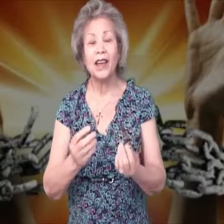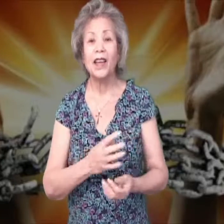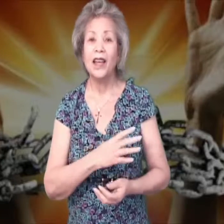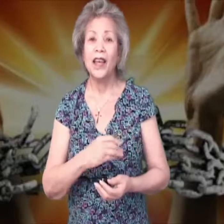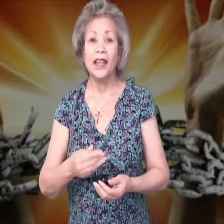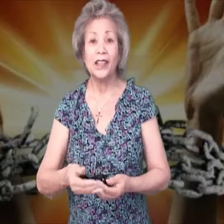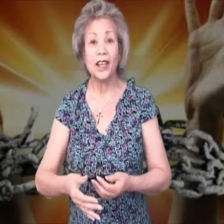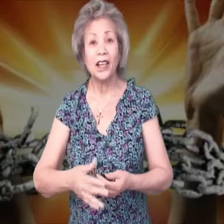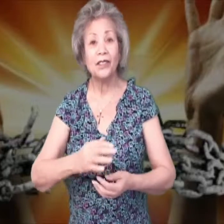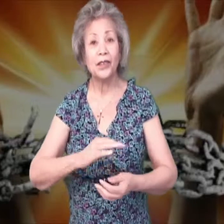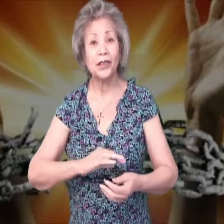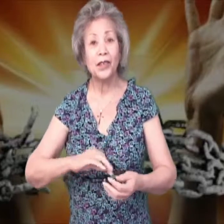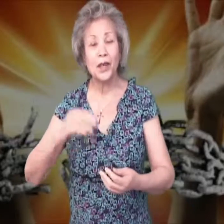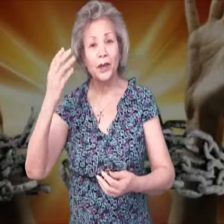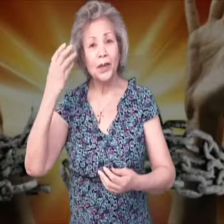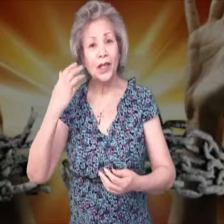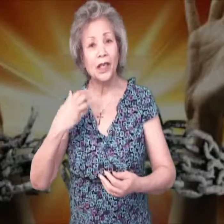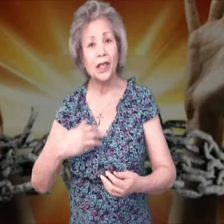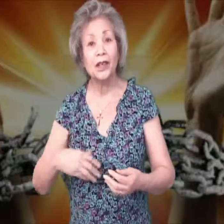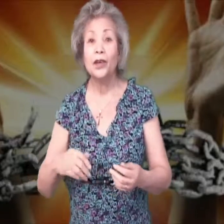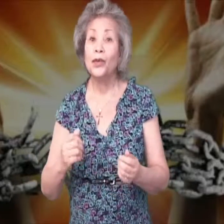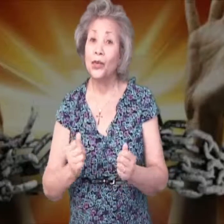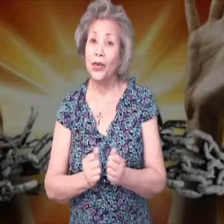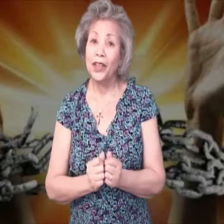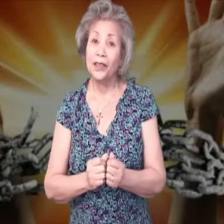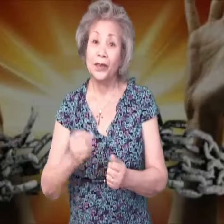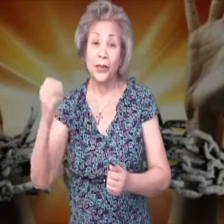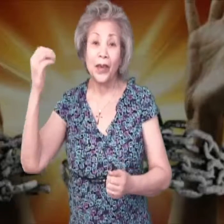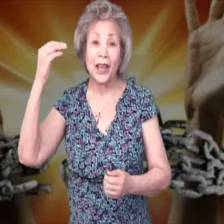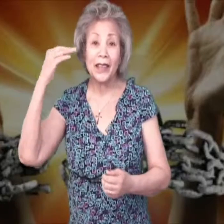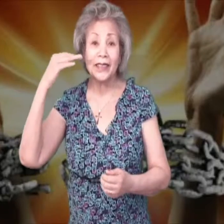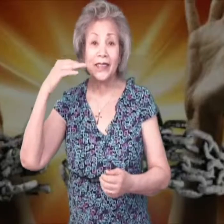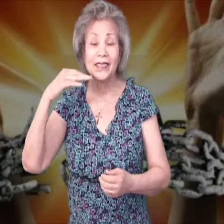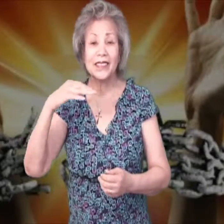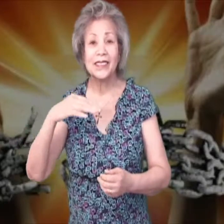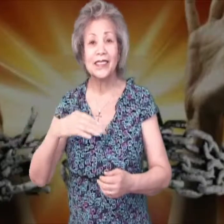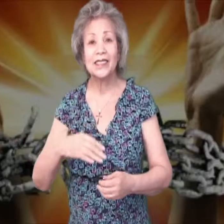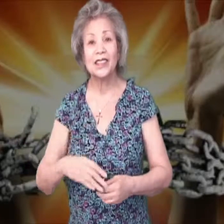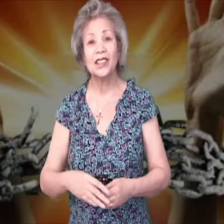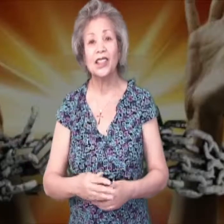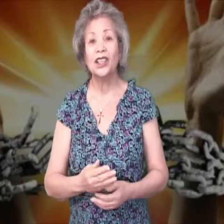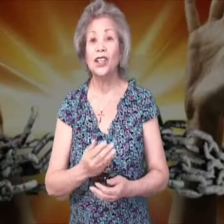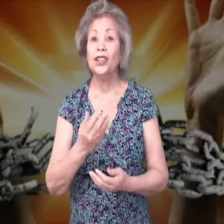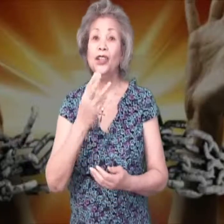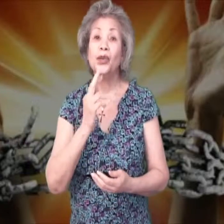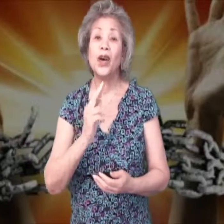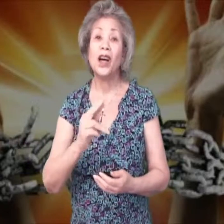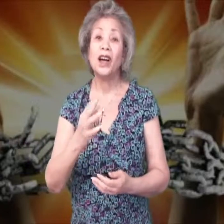and covered me with grace. You are